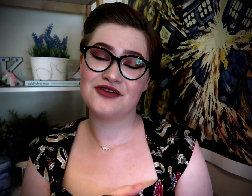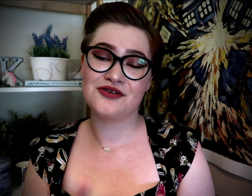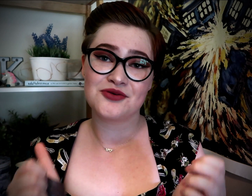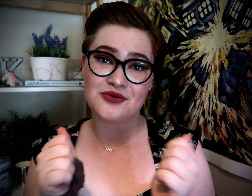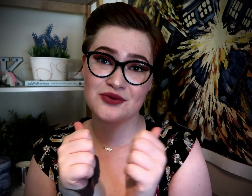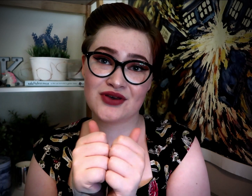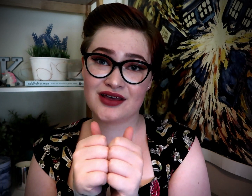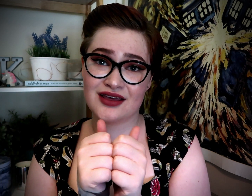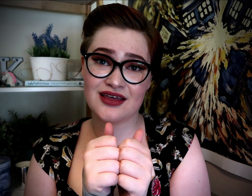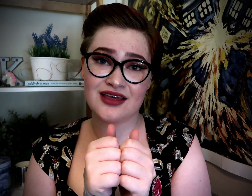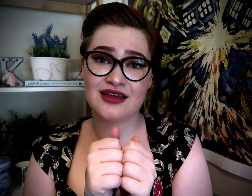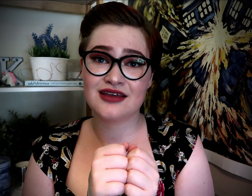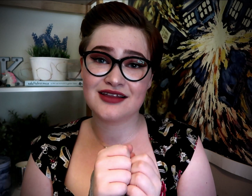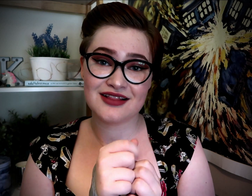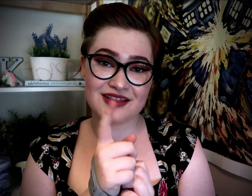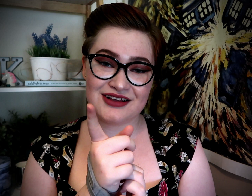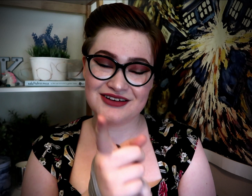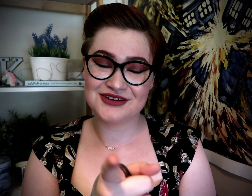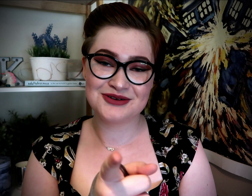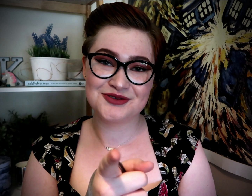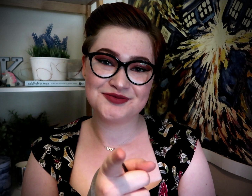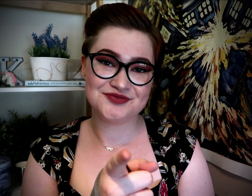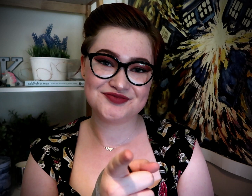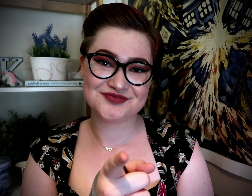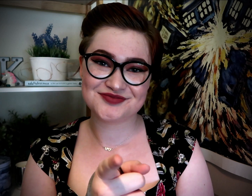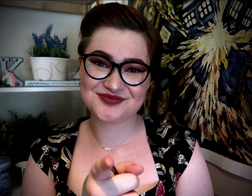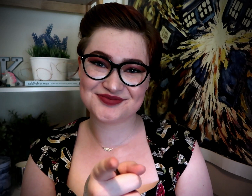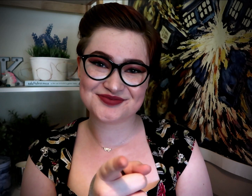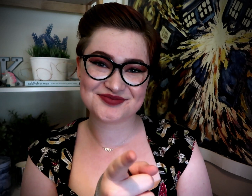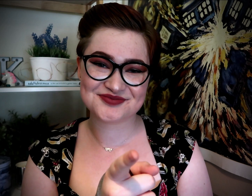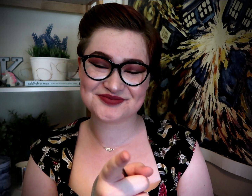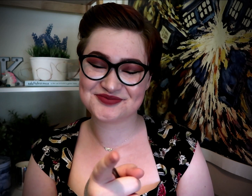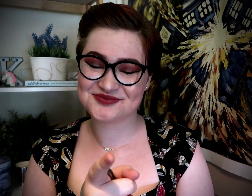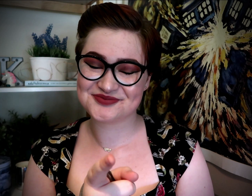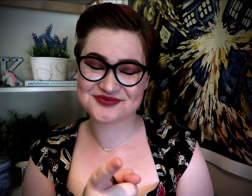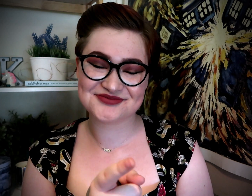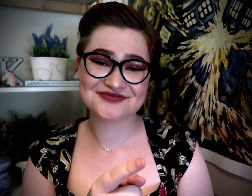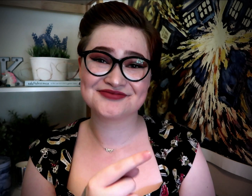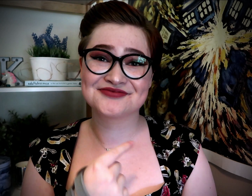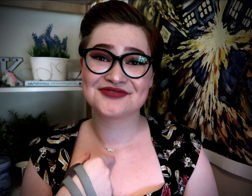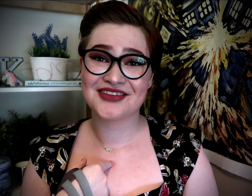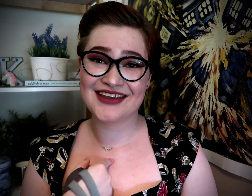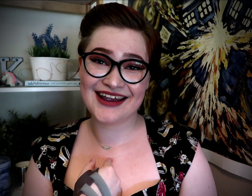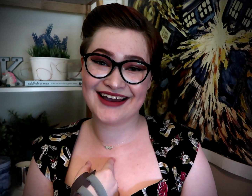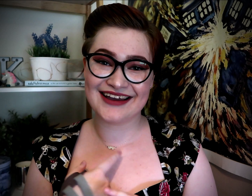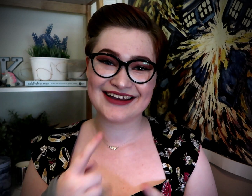with you Oh, for I